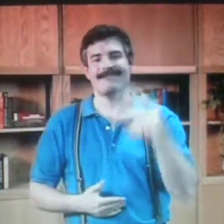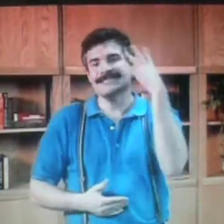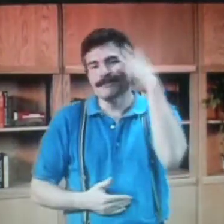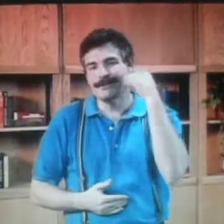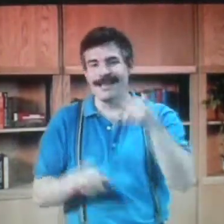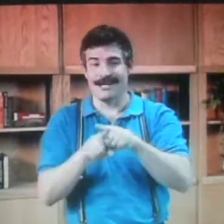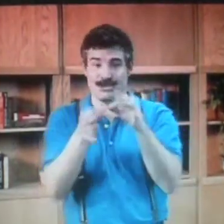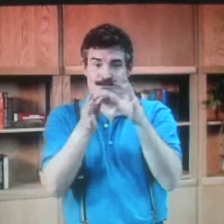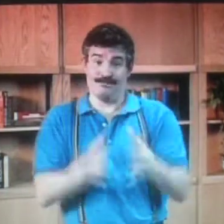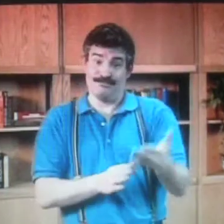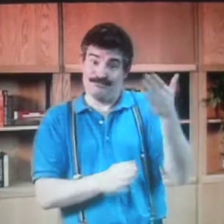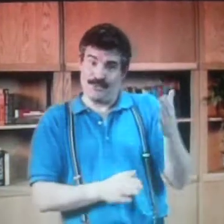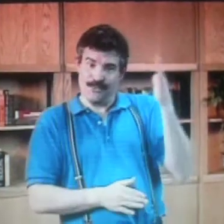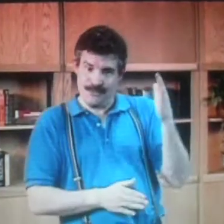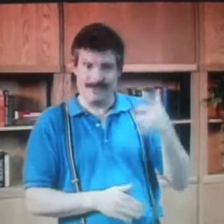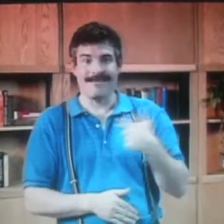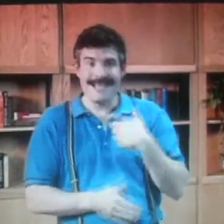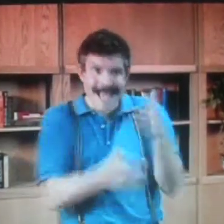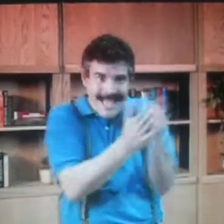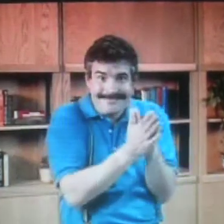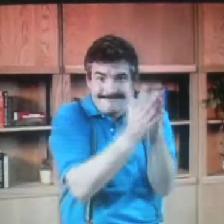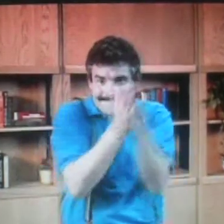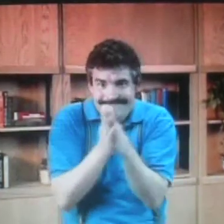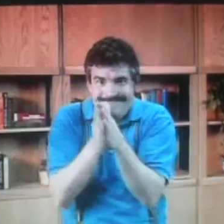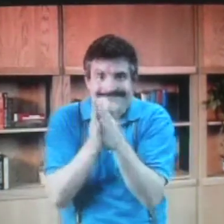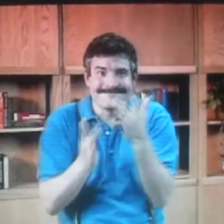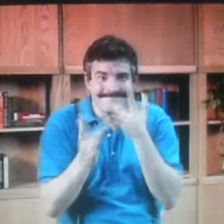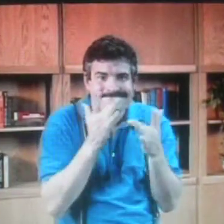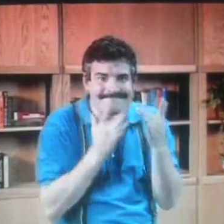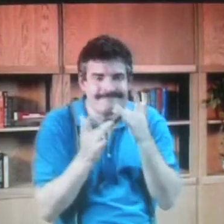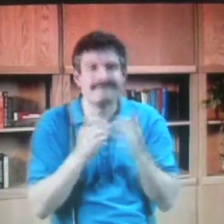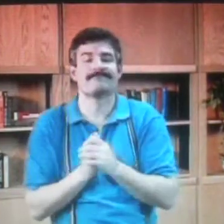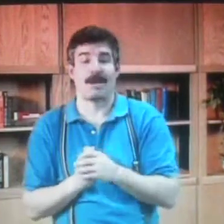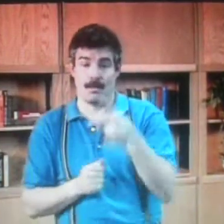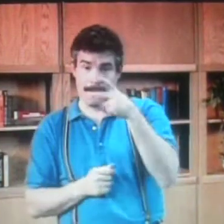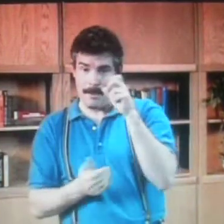needed interpreters, and then saw their experience of how they got interpreters. So I took advantage of that.